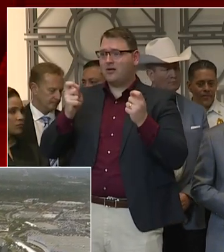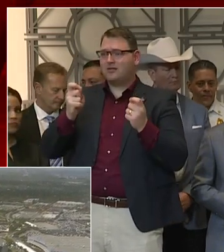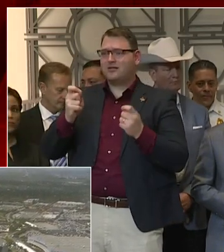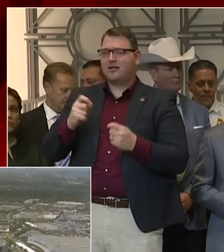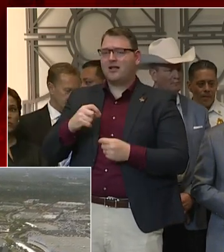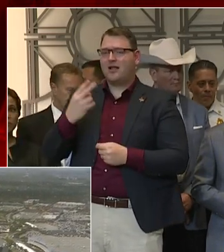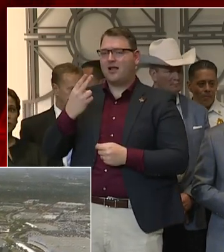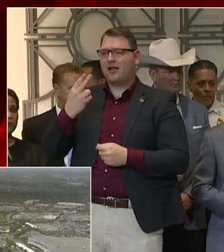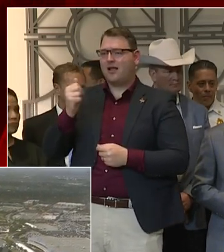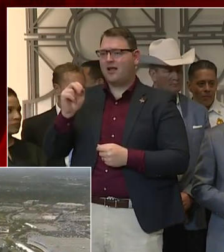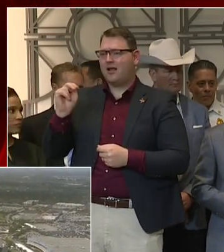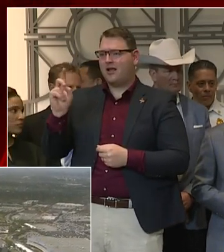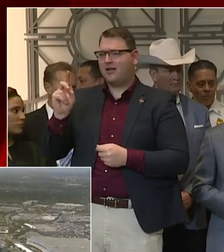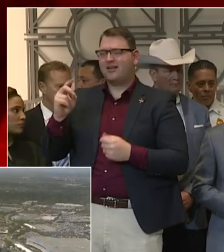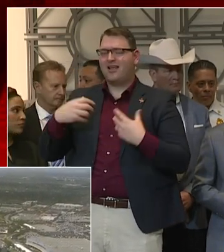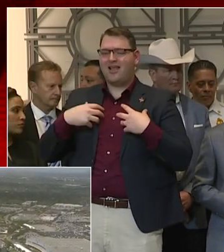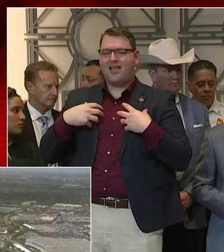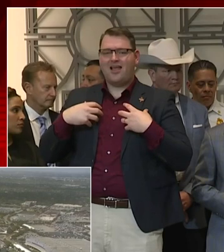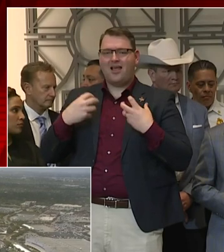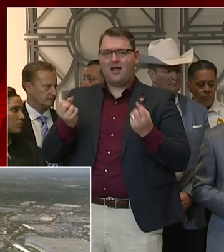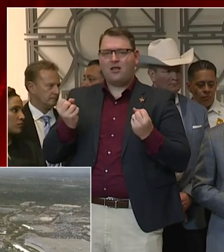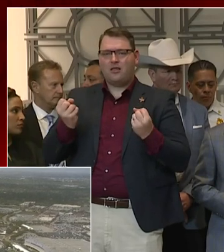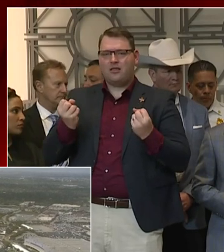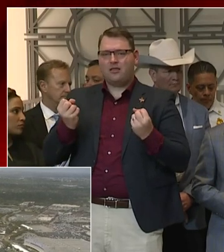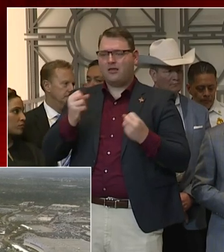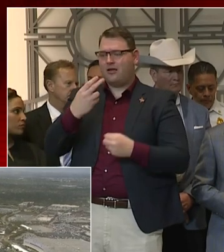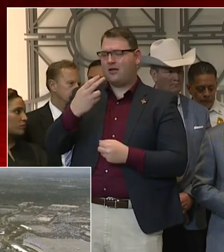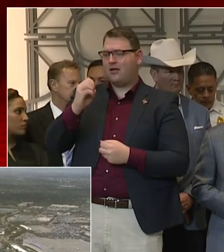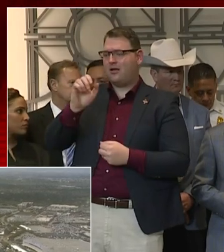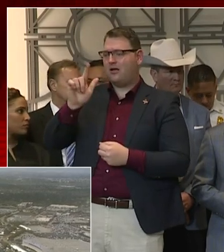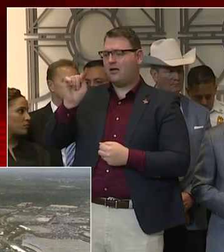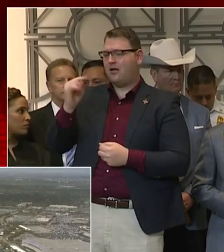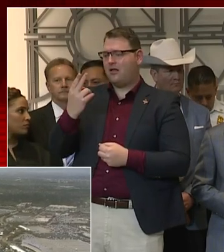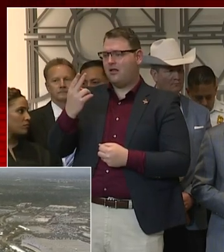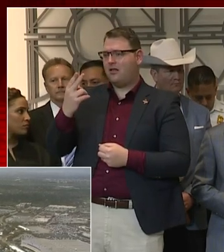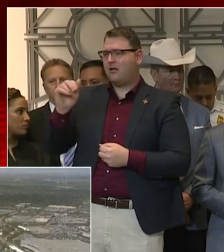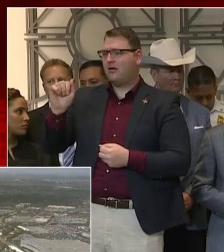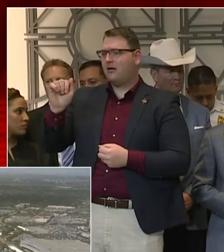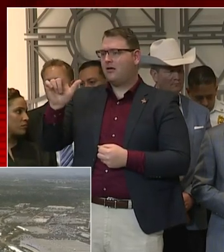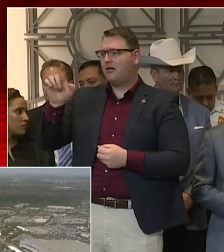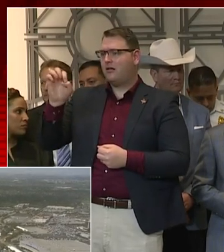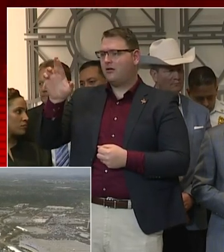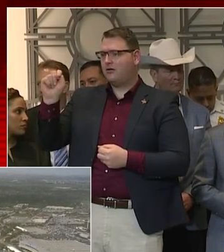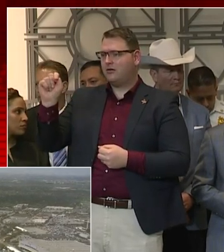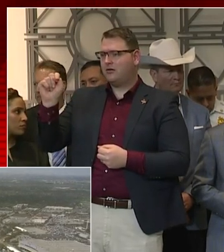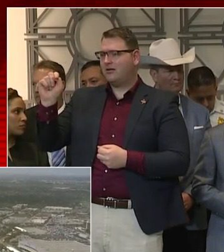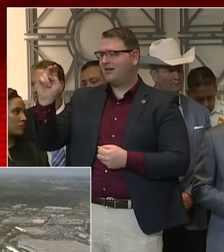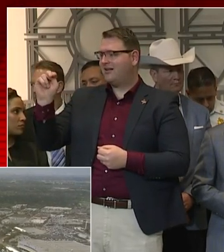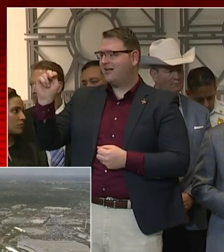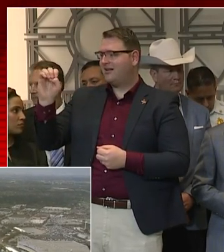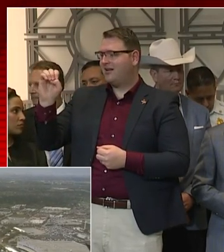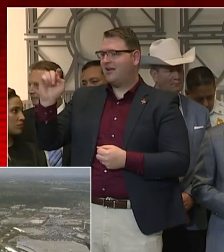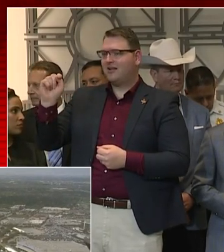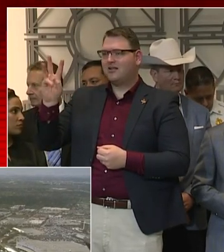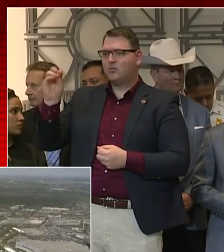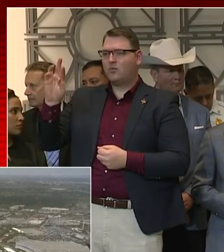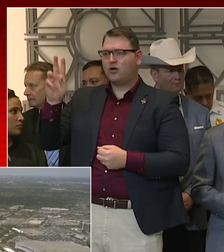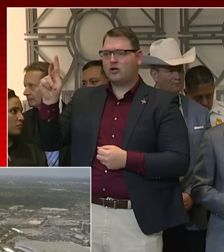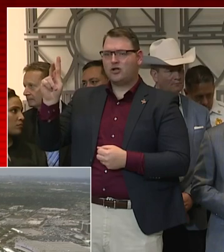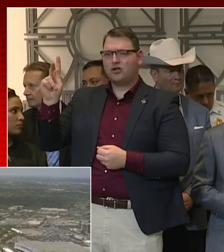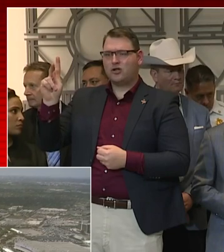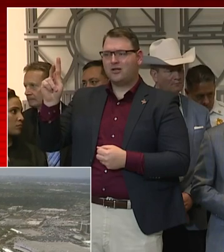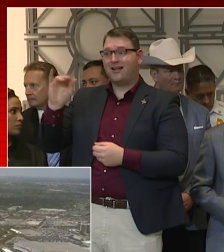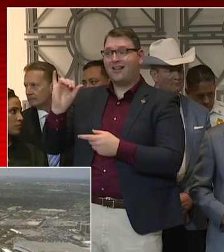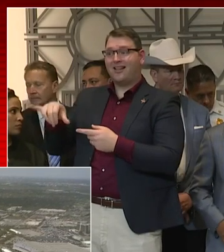over a dozen messages out to health care institutions and entities and health care providers to get updated